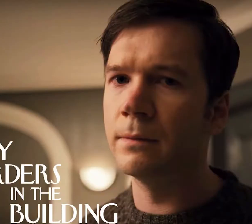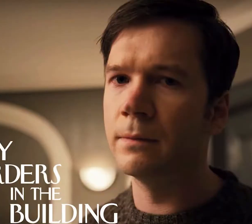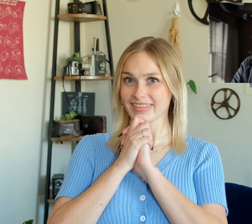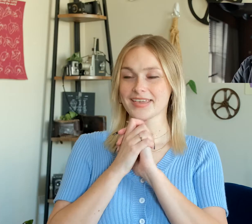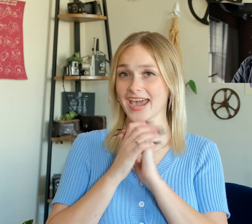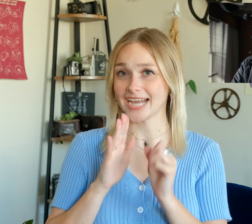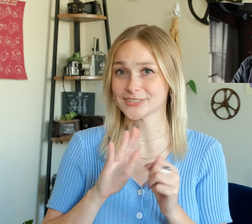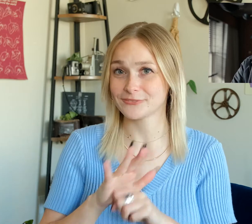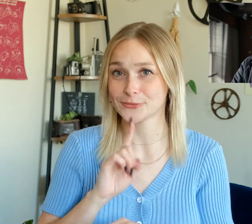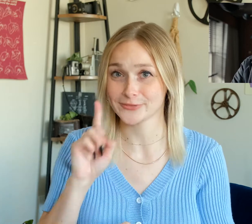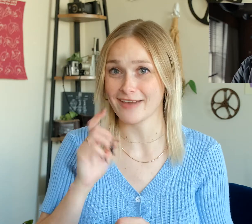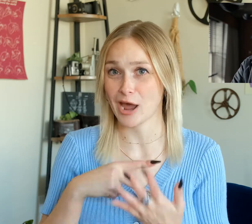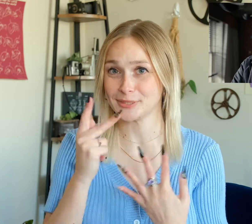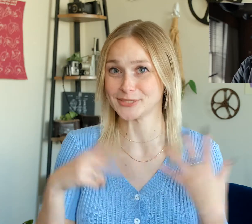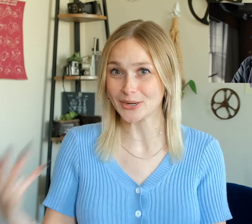It has a full deaf episode.